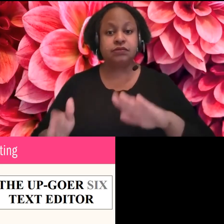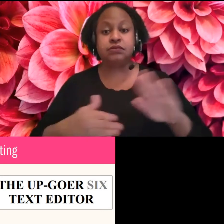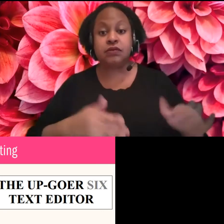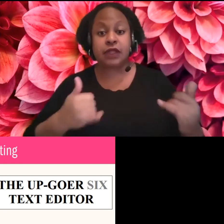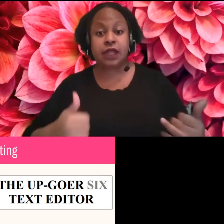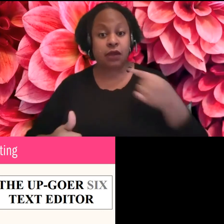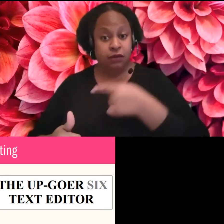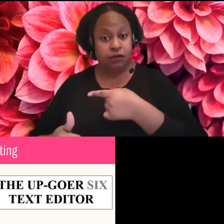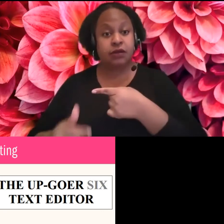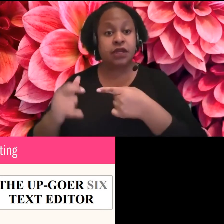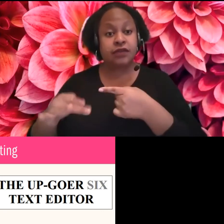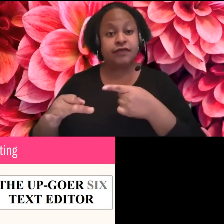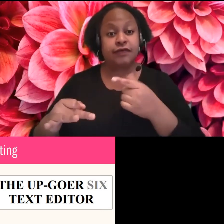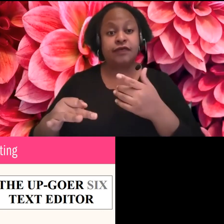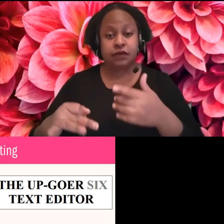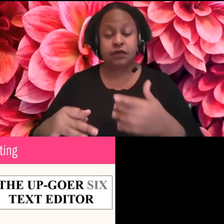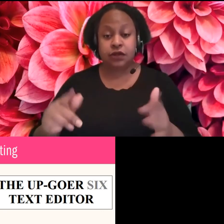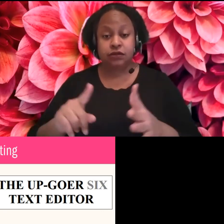writing. Um,